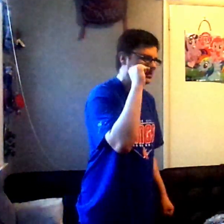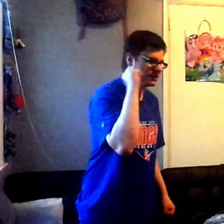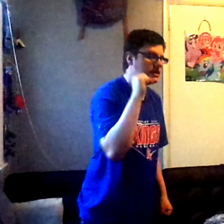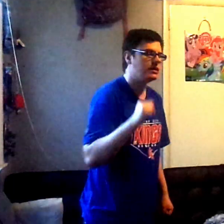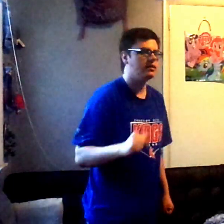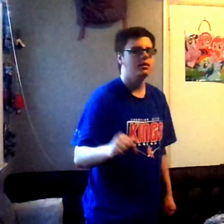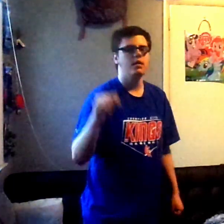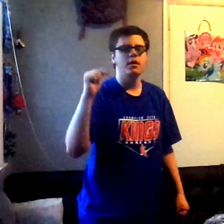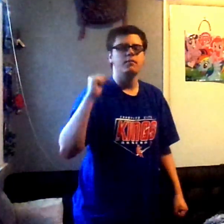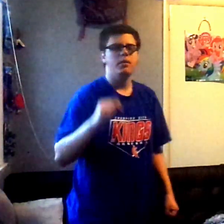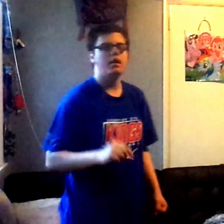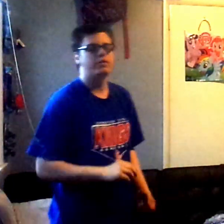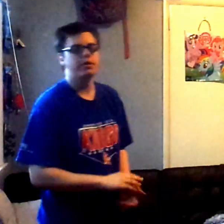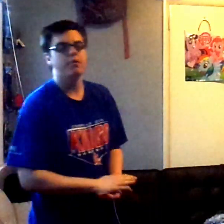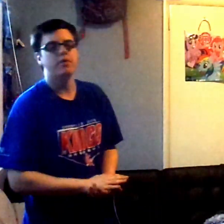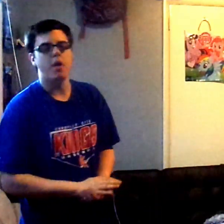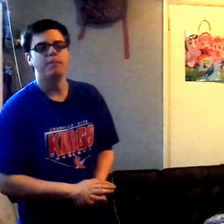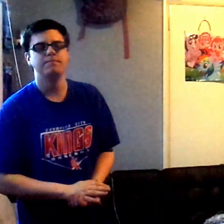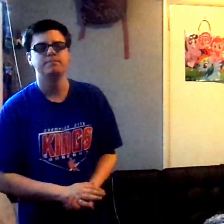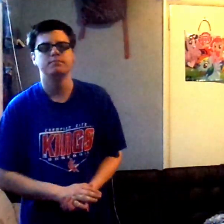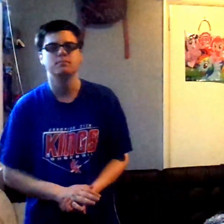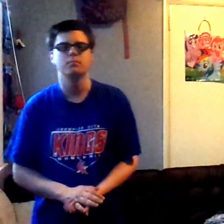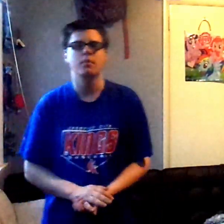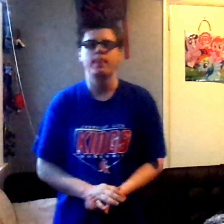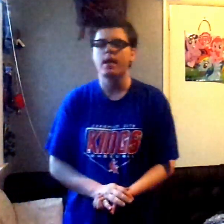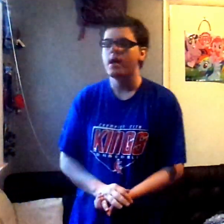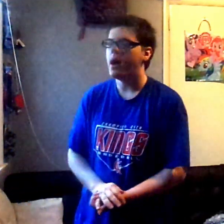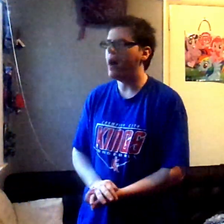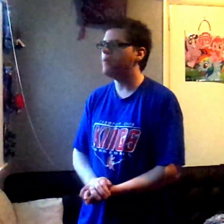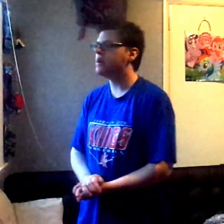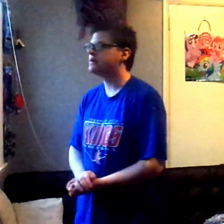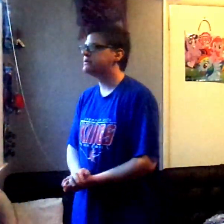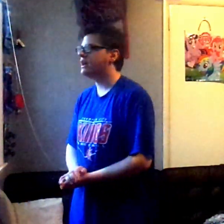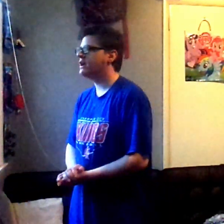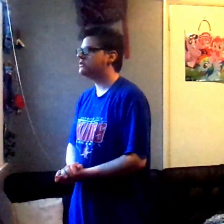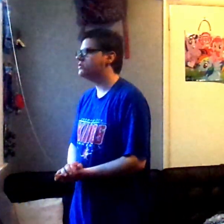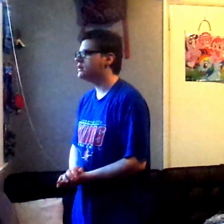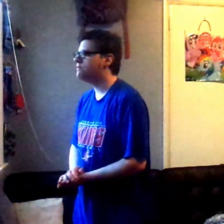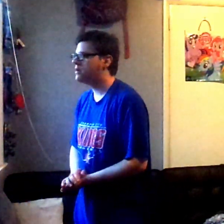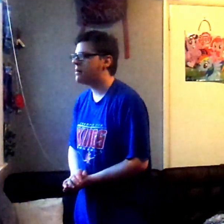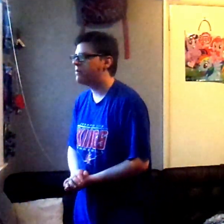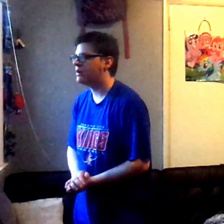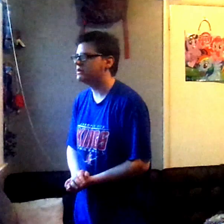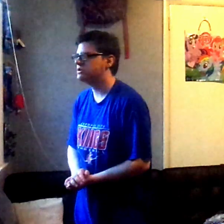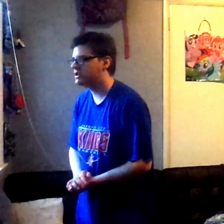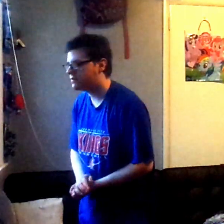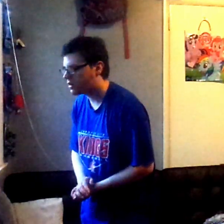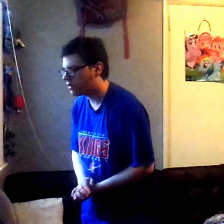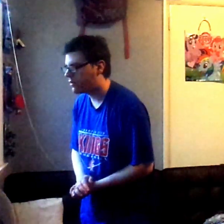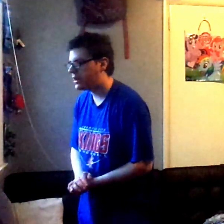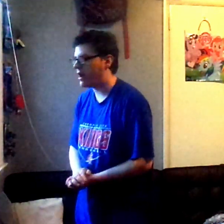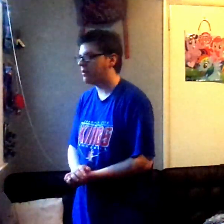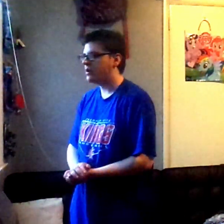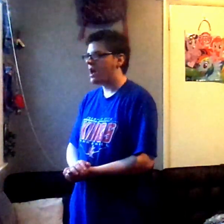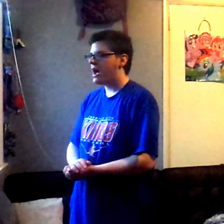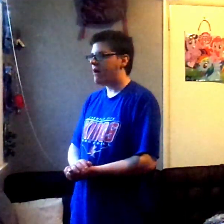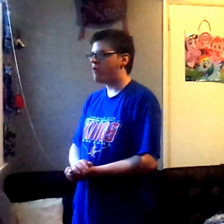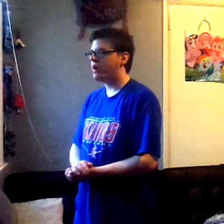iCarly? I'll honest with you, no. I will not say to you Paramount+, just for iCarly right now. I will wait